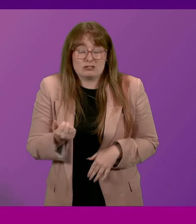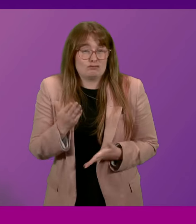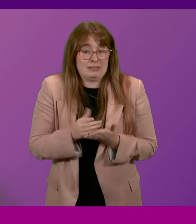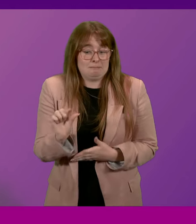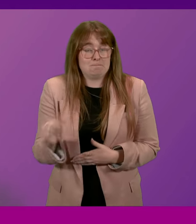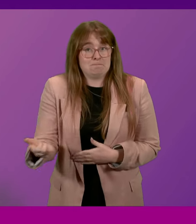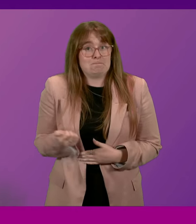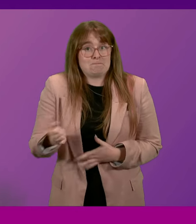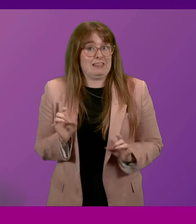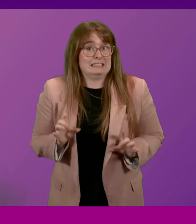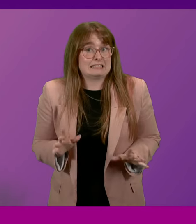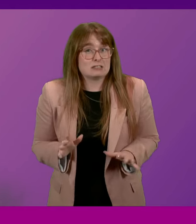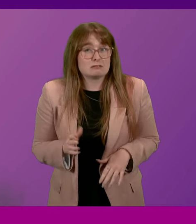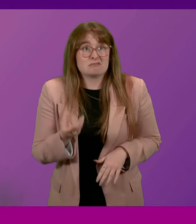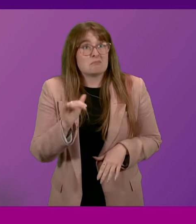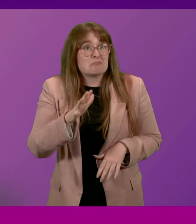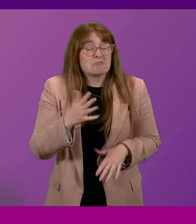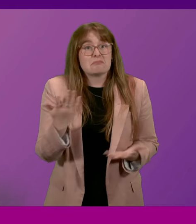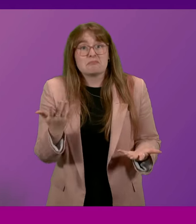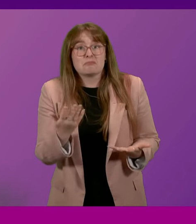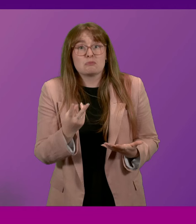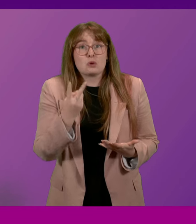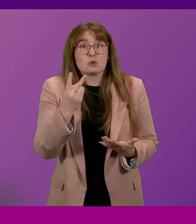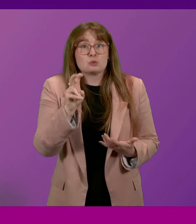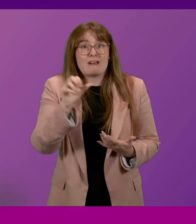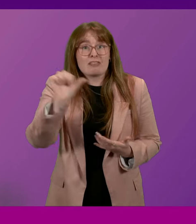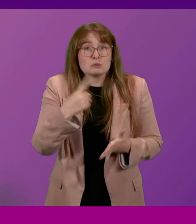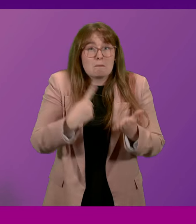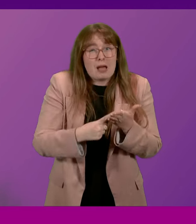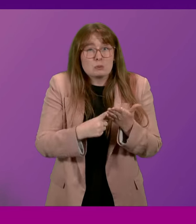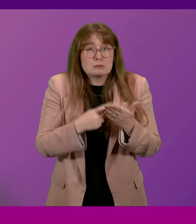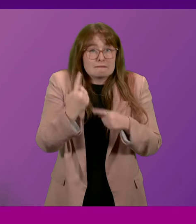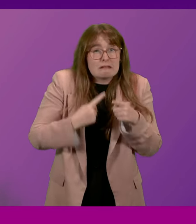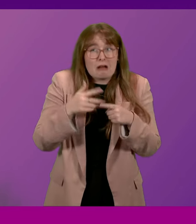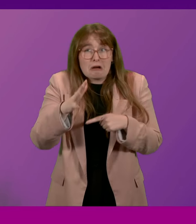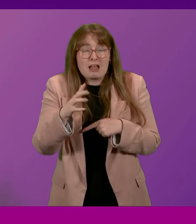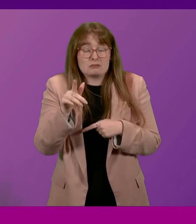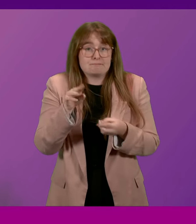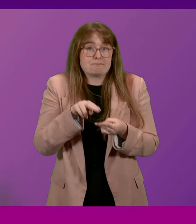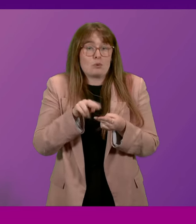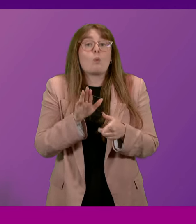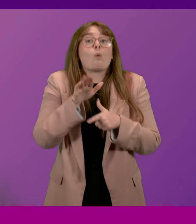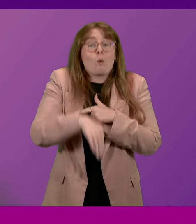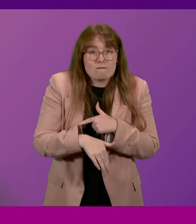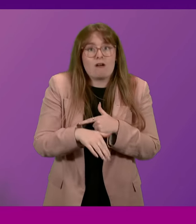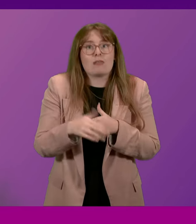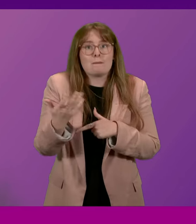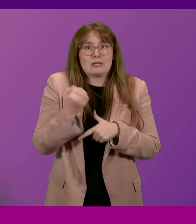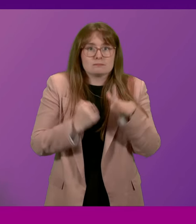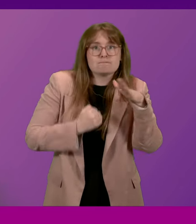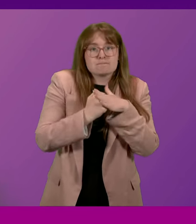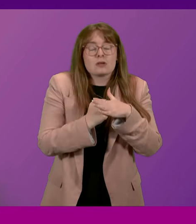income somebody on an income of about £12,000 if my memory serves me right will be above the pension credit threshold